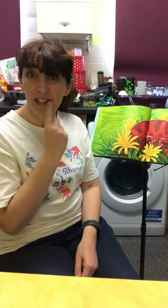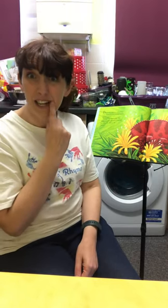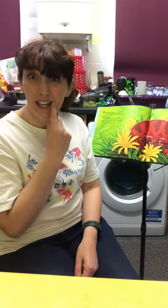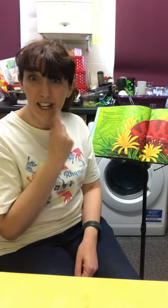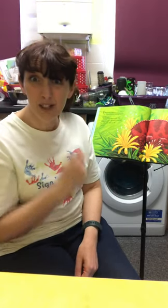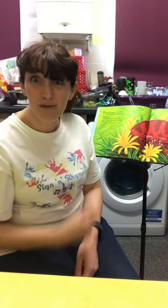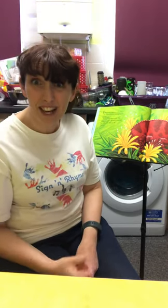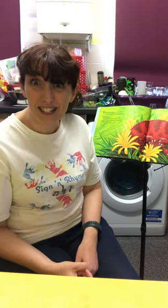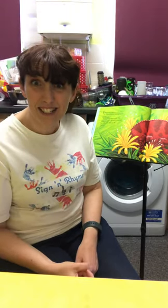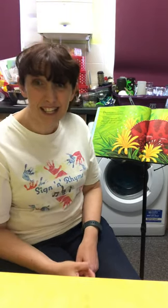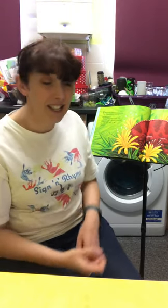He's red, isn't he?